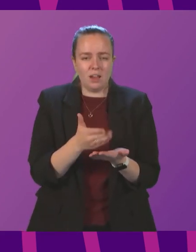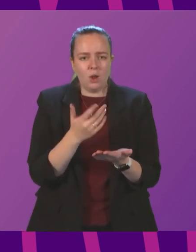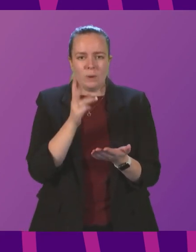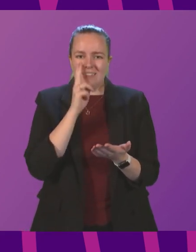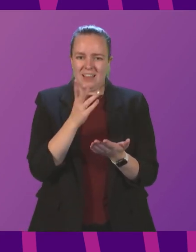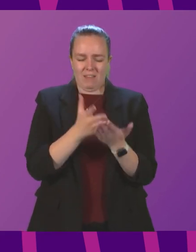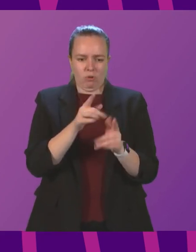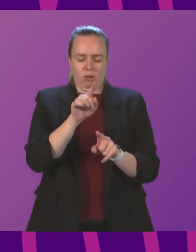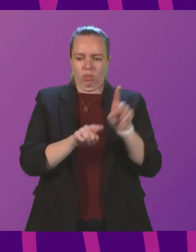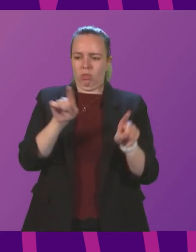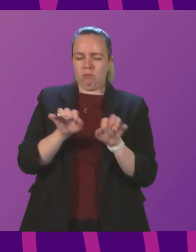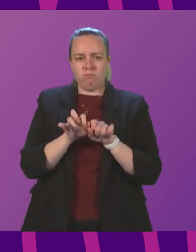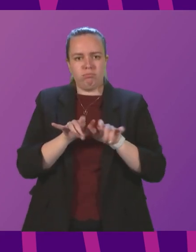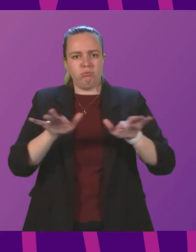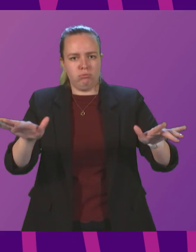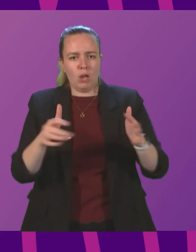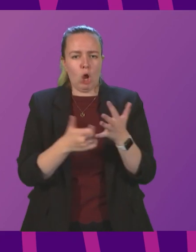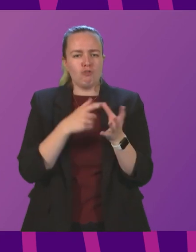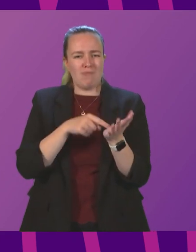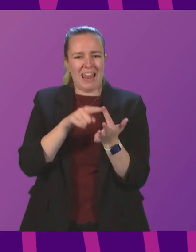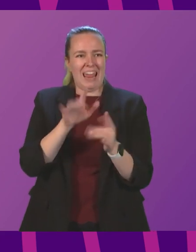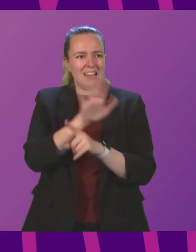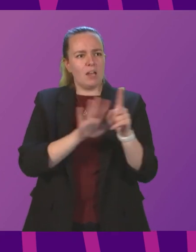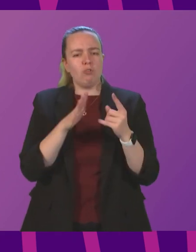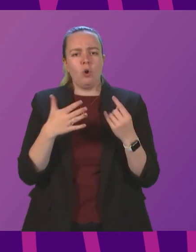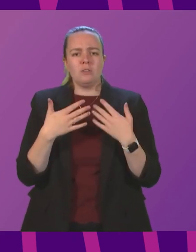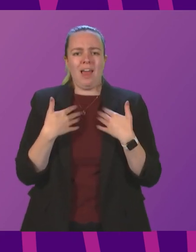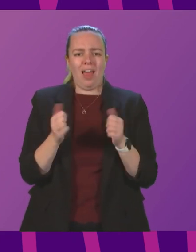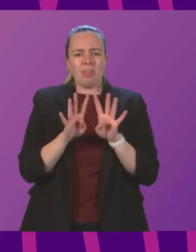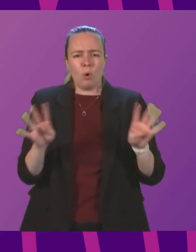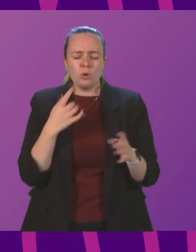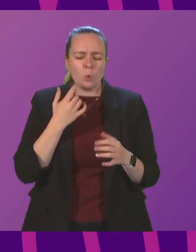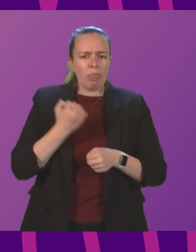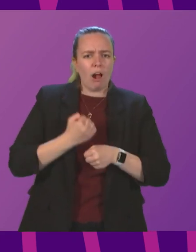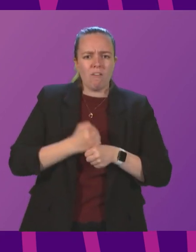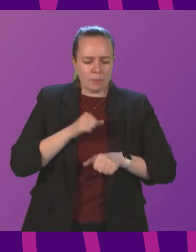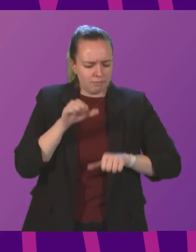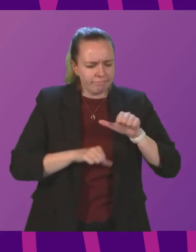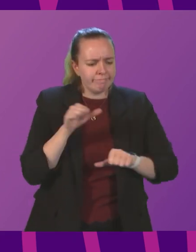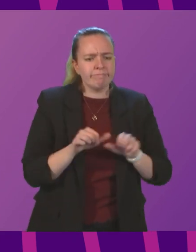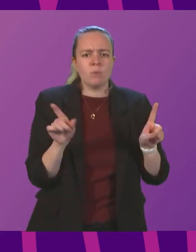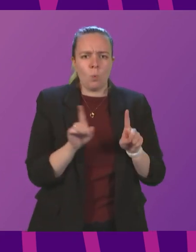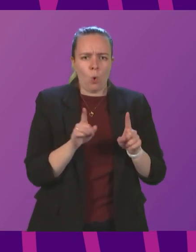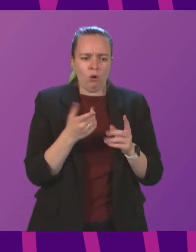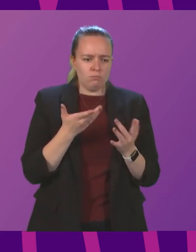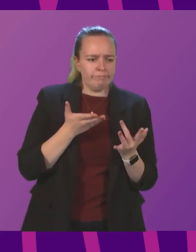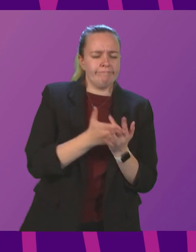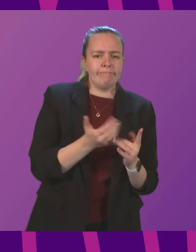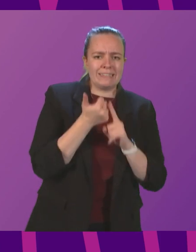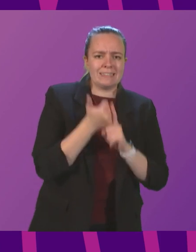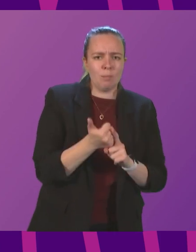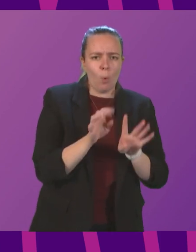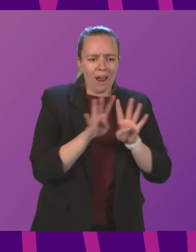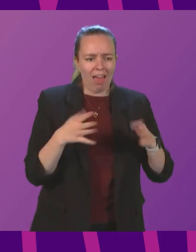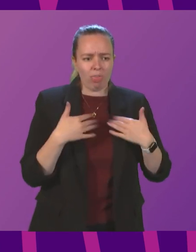variable rollout rates across health board areas. So what steps will the government take to step in and support health boards who are